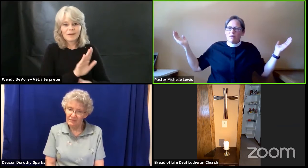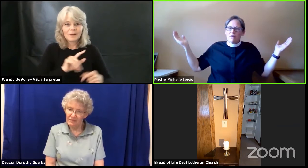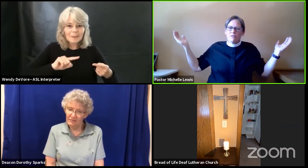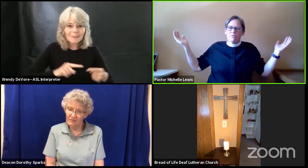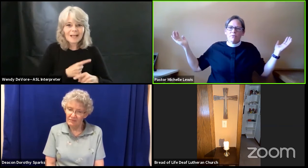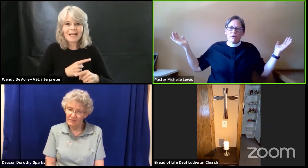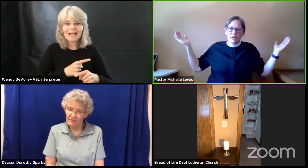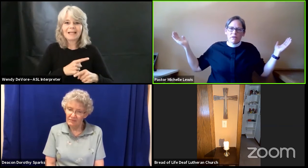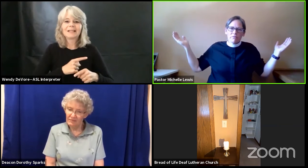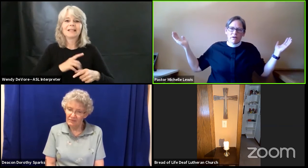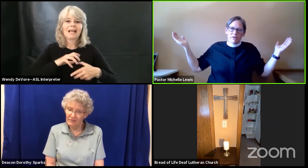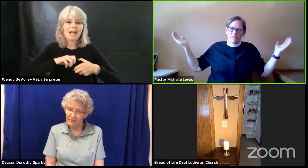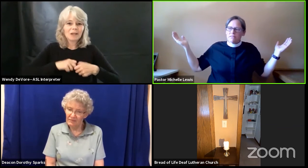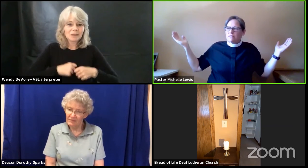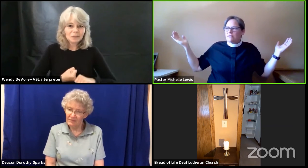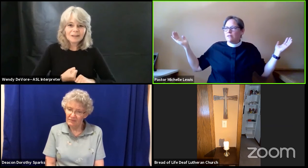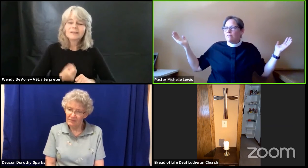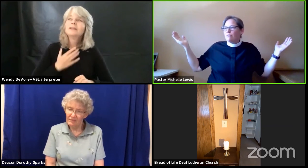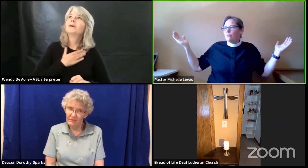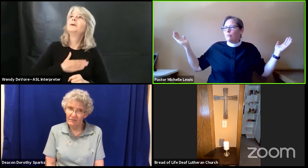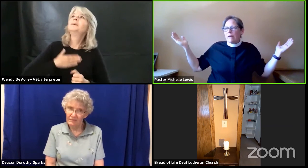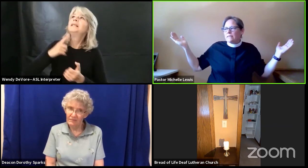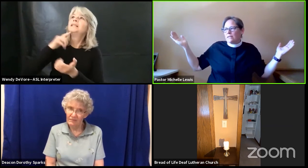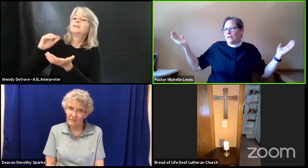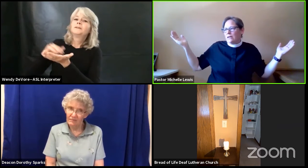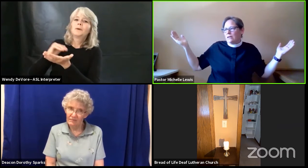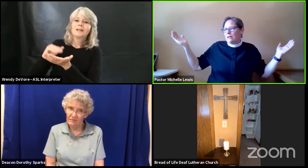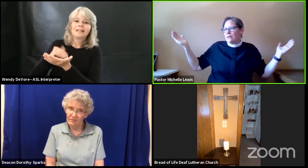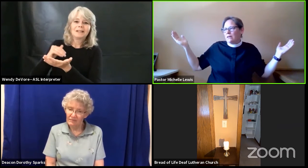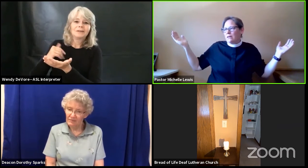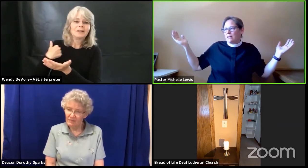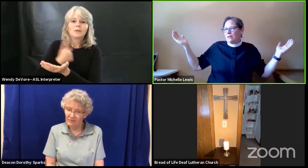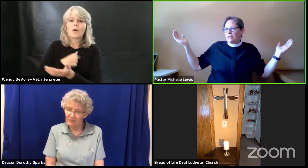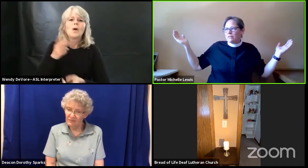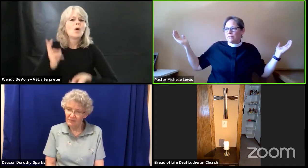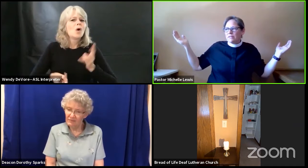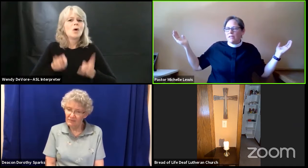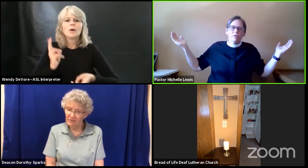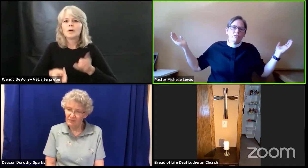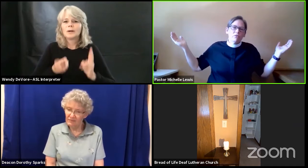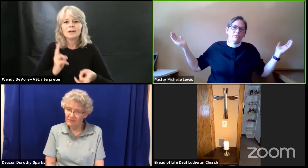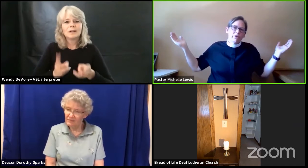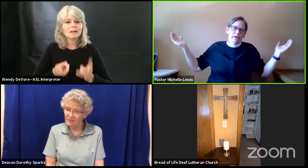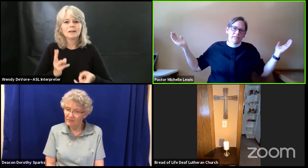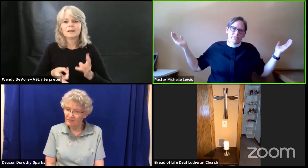Forgive us for racing to get over it.